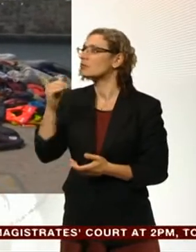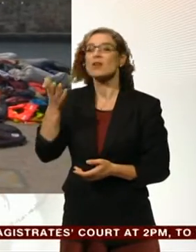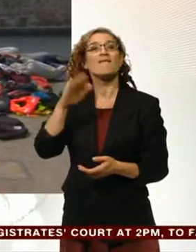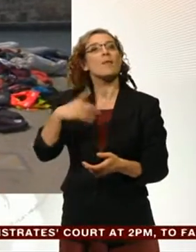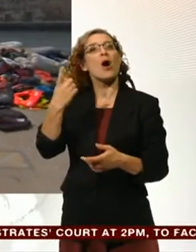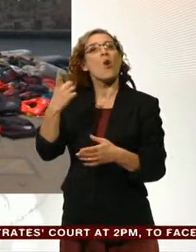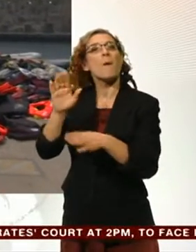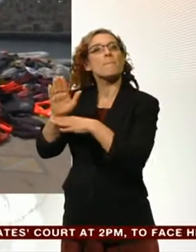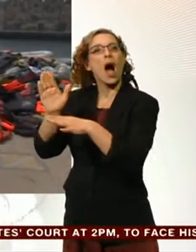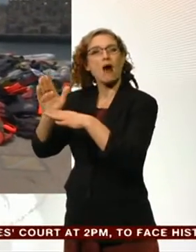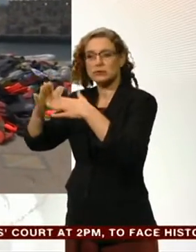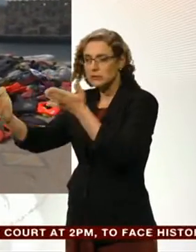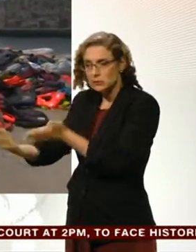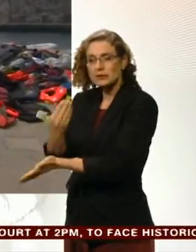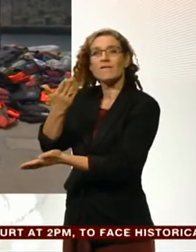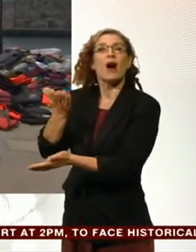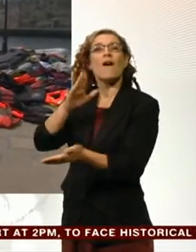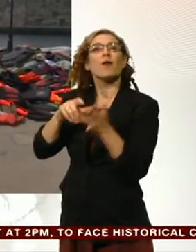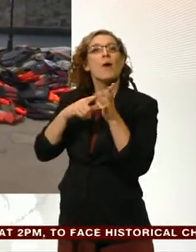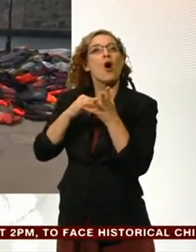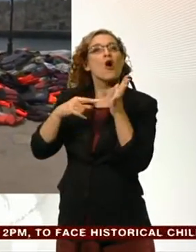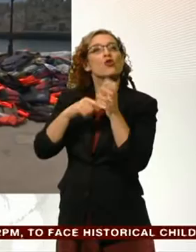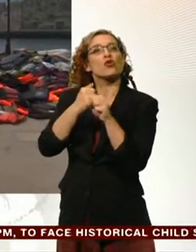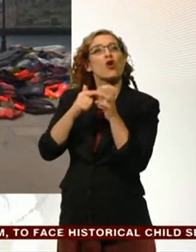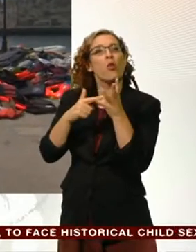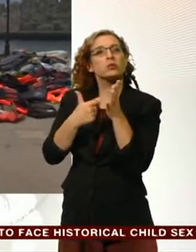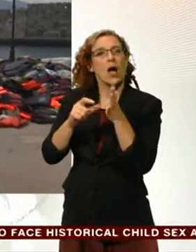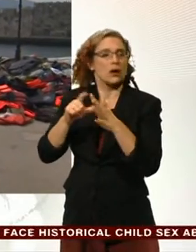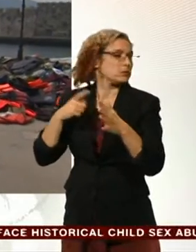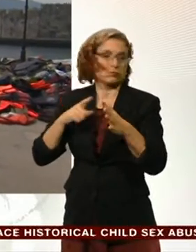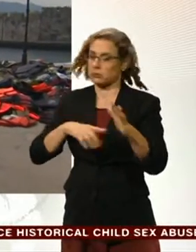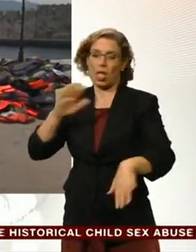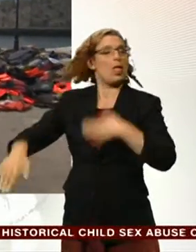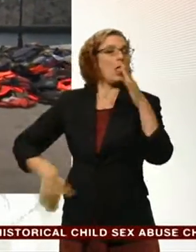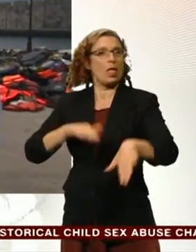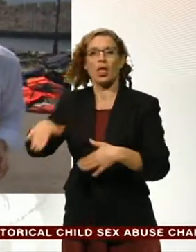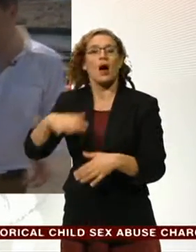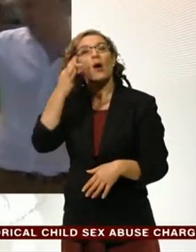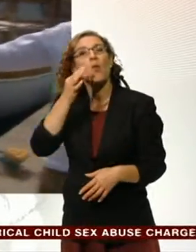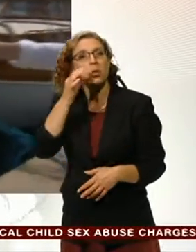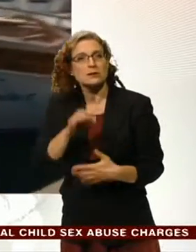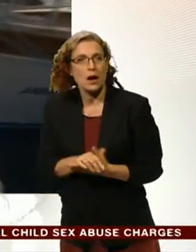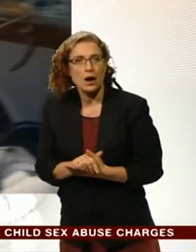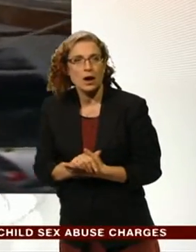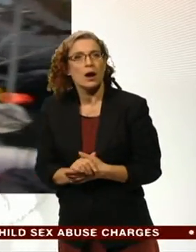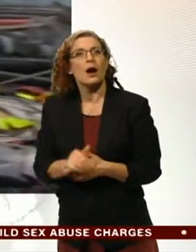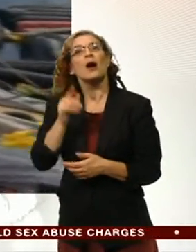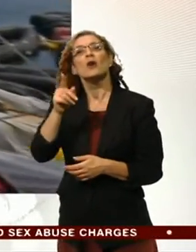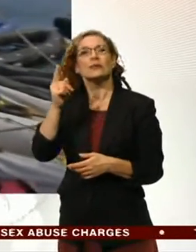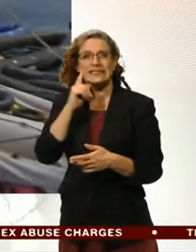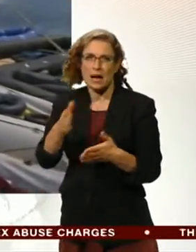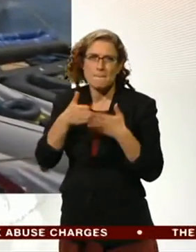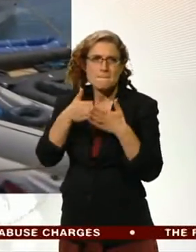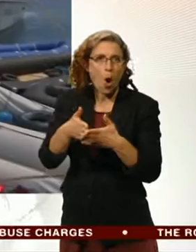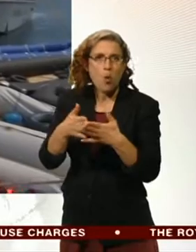refugees. They had to be rescued from the Coast Guard because they got into difficulties in the water. And just over here, you can see some of the boats, some of the